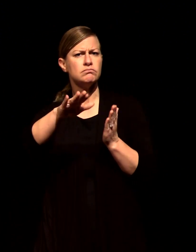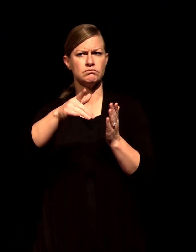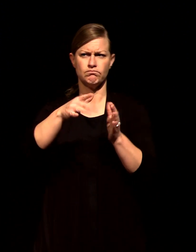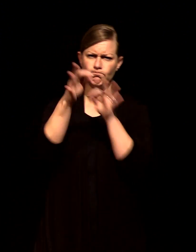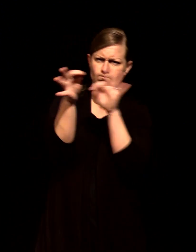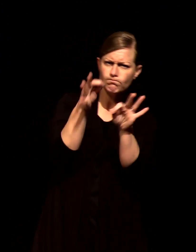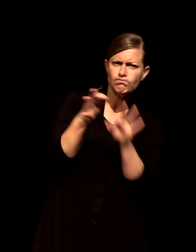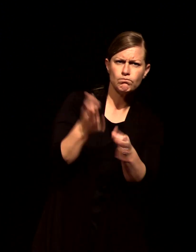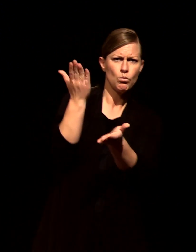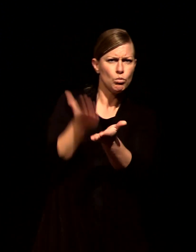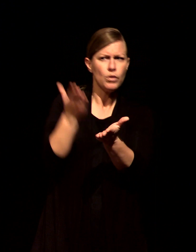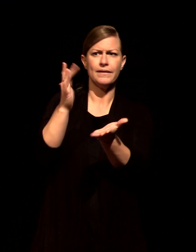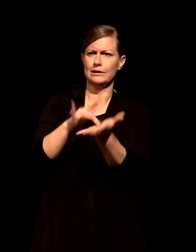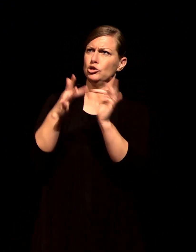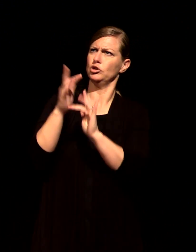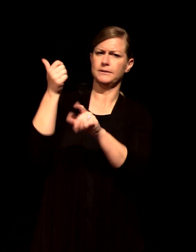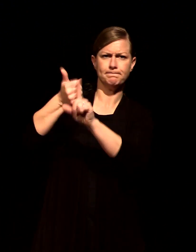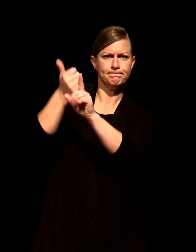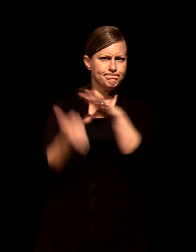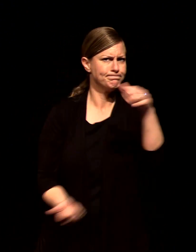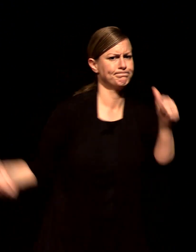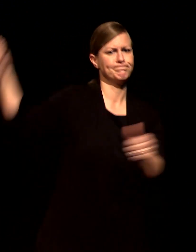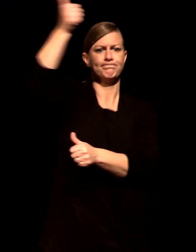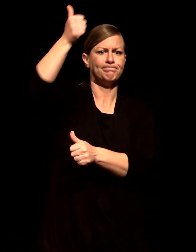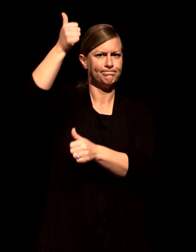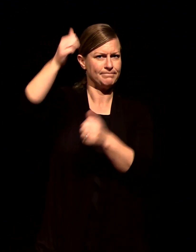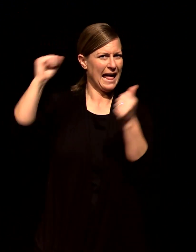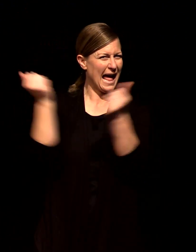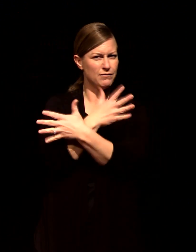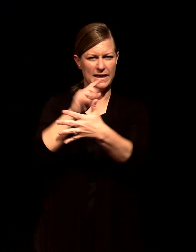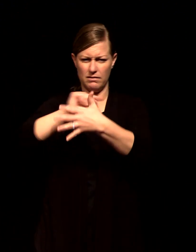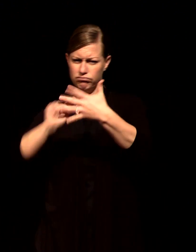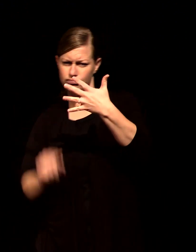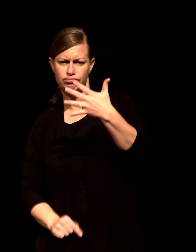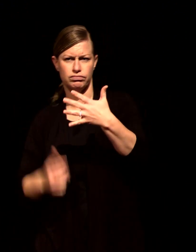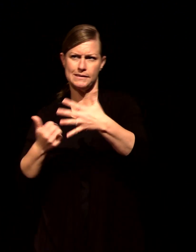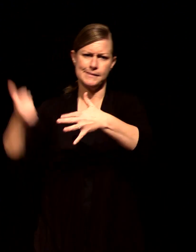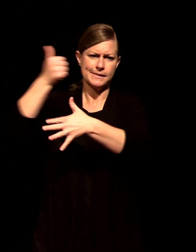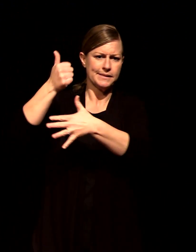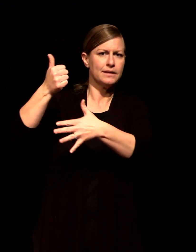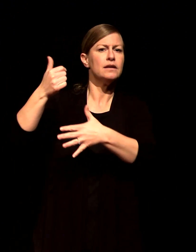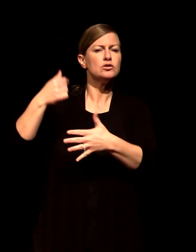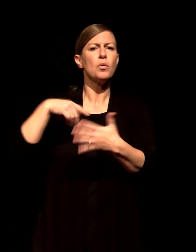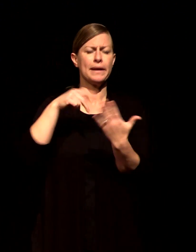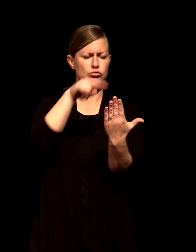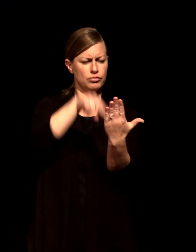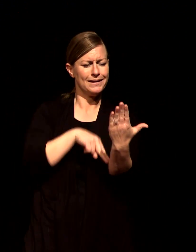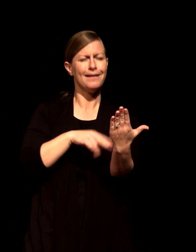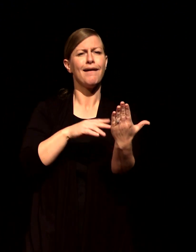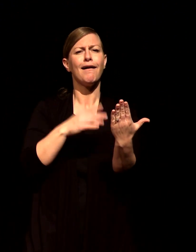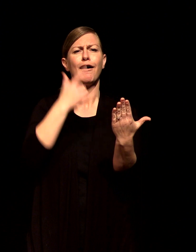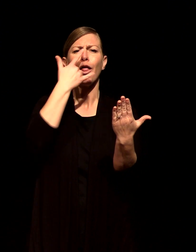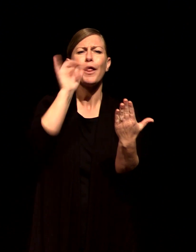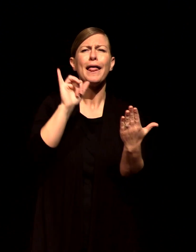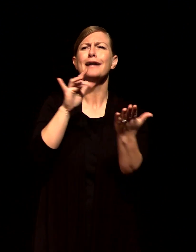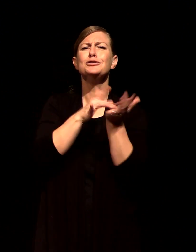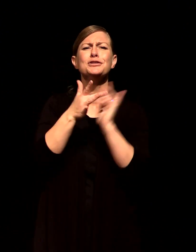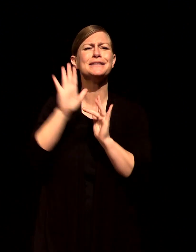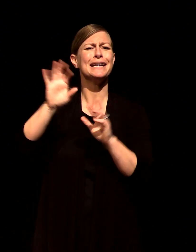and so we kind of get to the beginning of Hebrews and we see this resume of Jesus and as we look through his credentials to